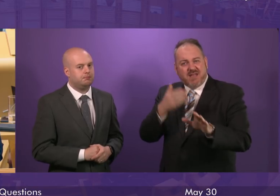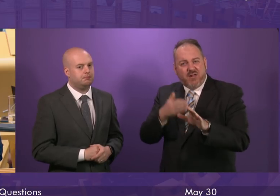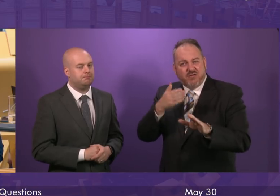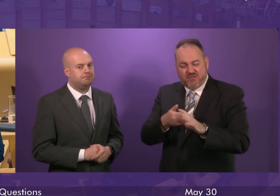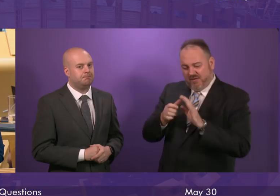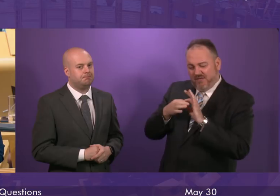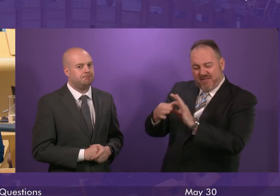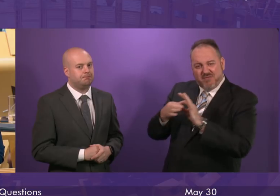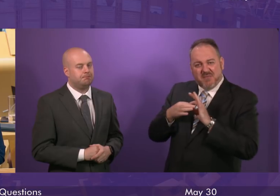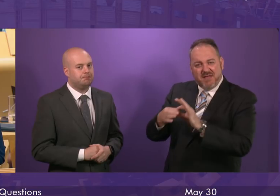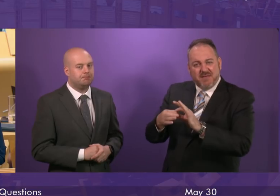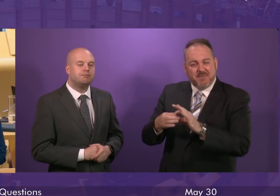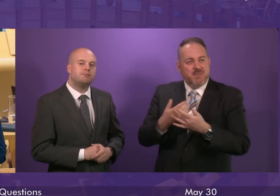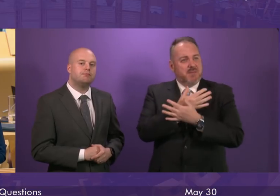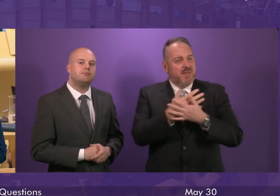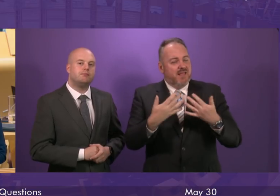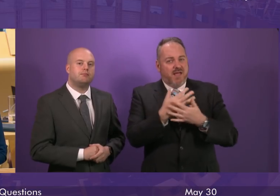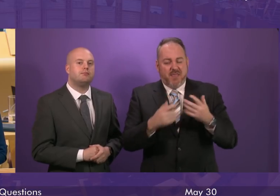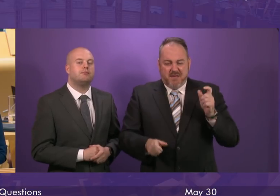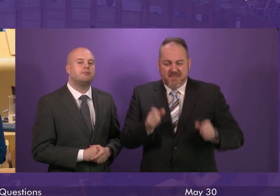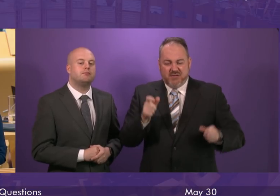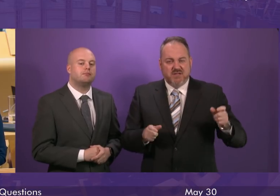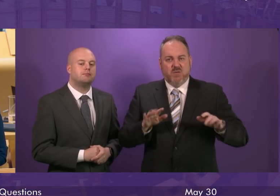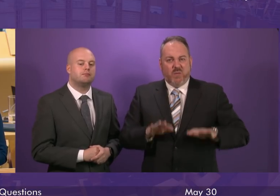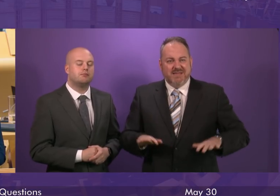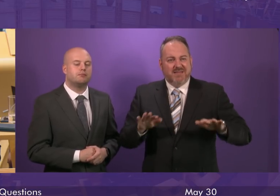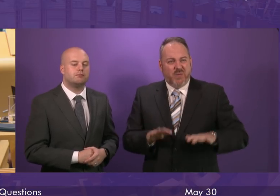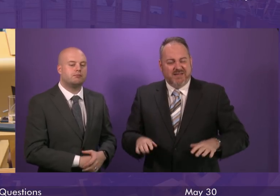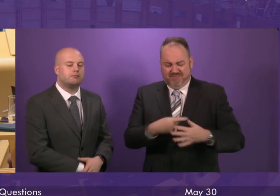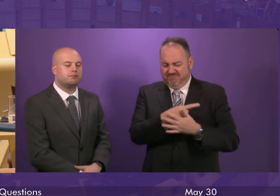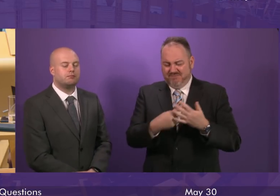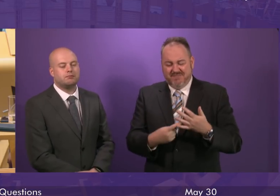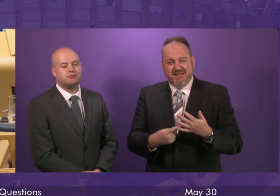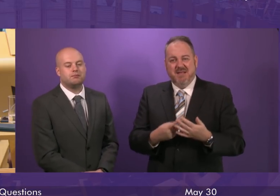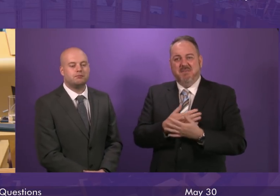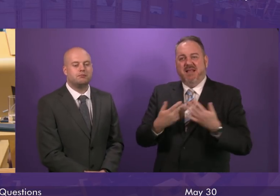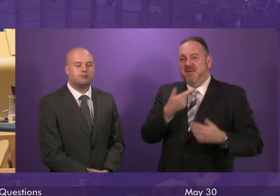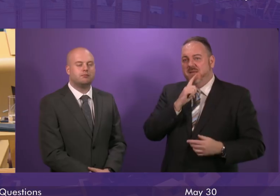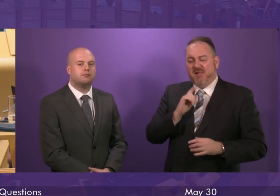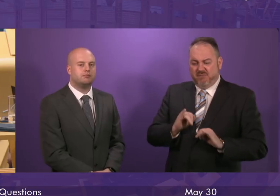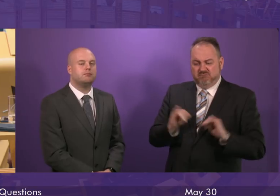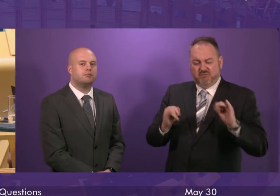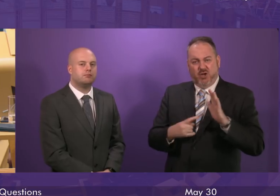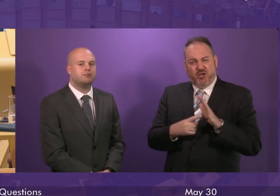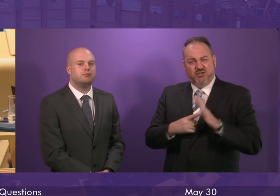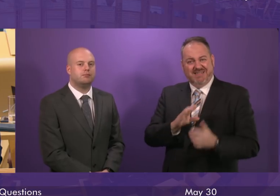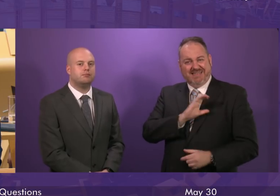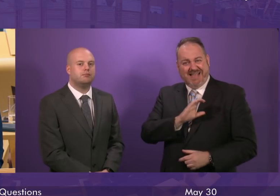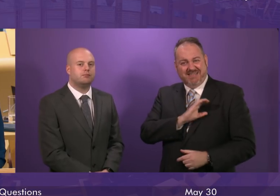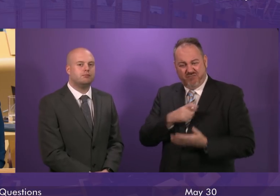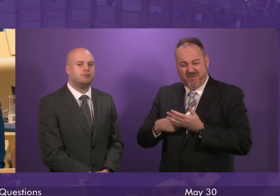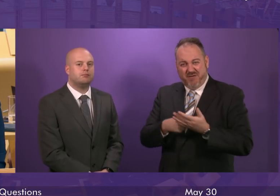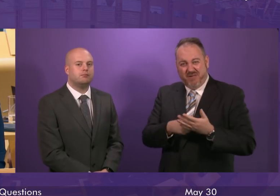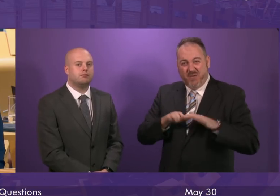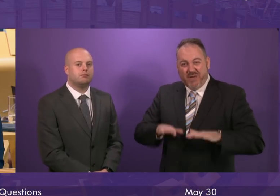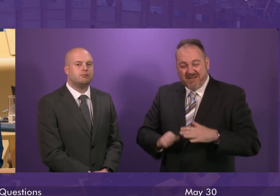patients who are getting musculoskeletal services within four weeks, the almost a fifth of patients with urgent cancer referrals are waiting more than